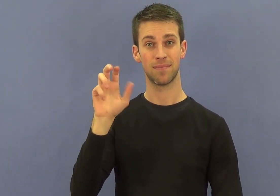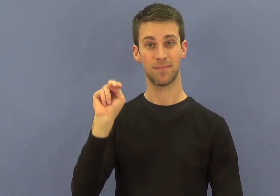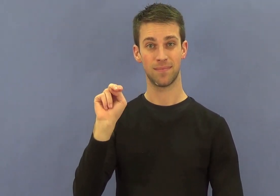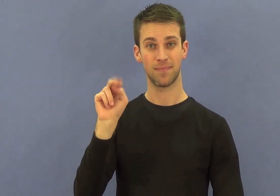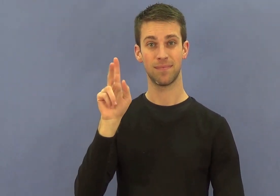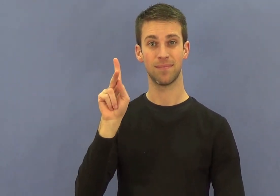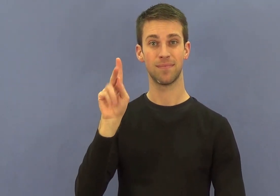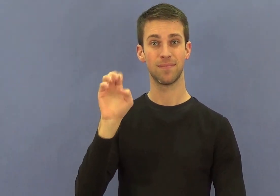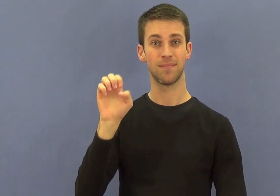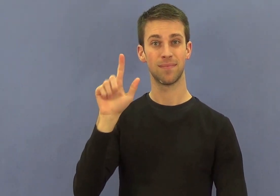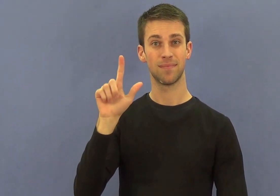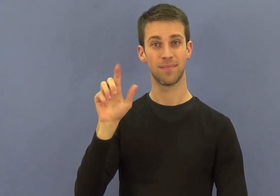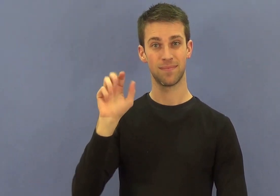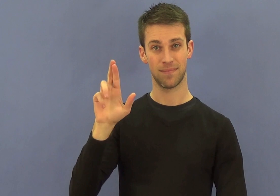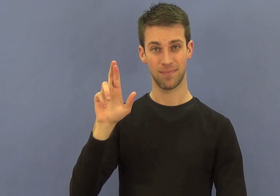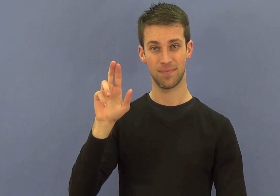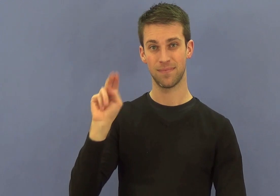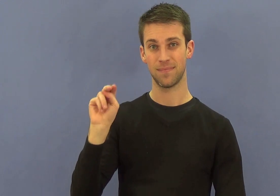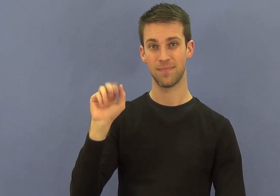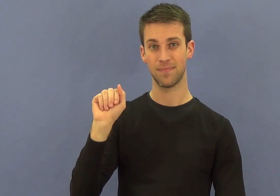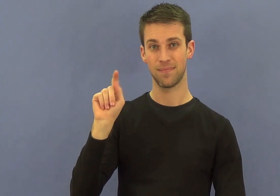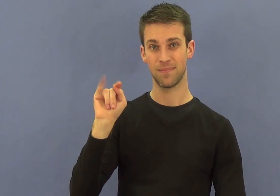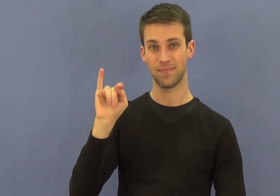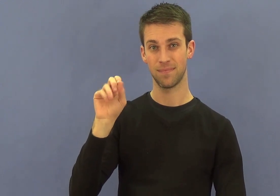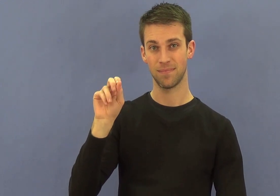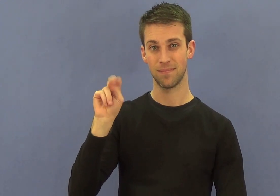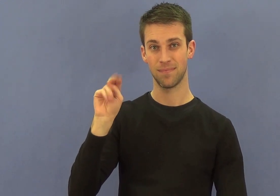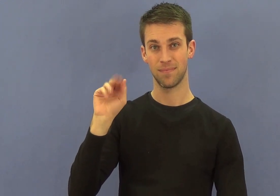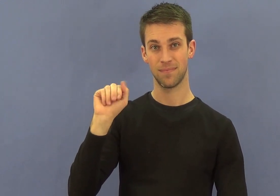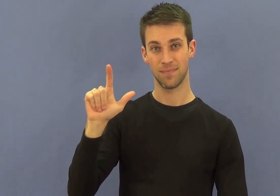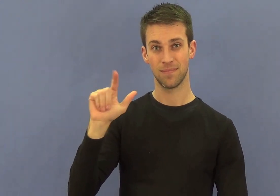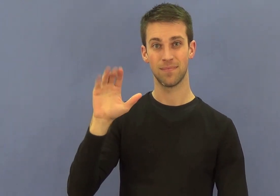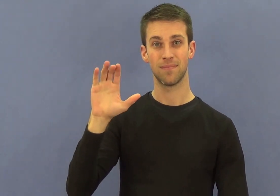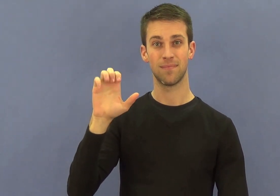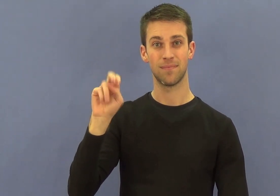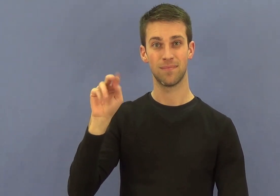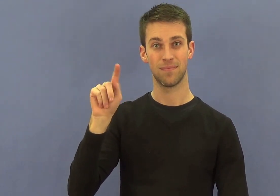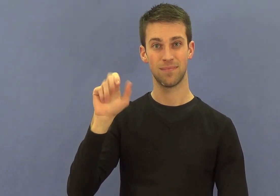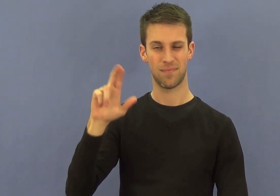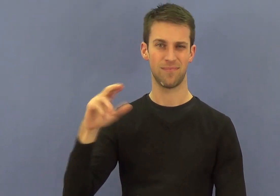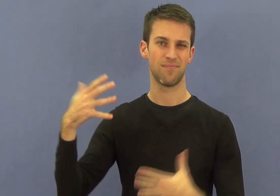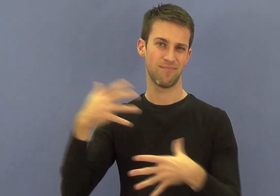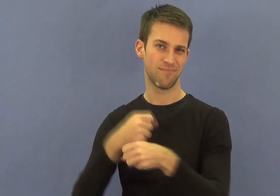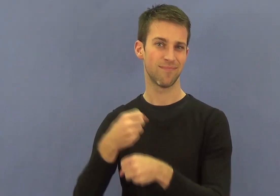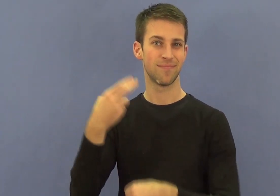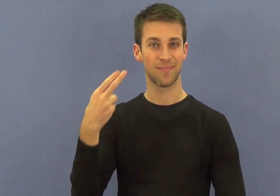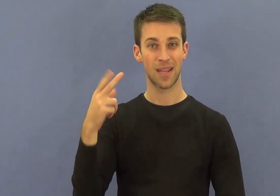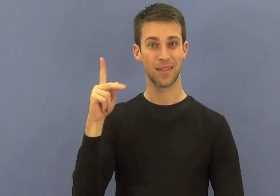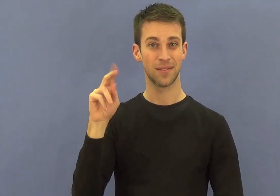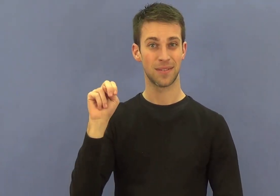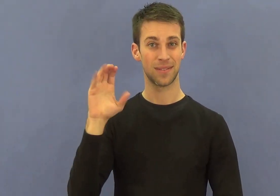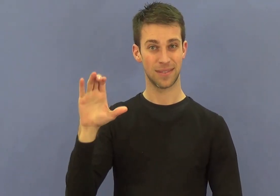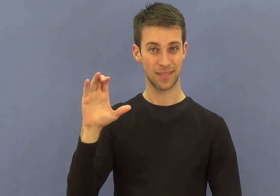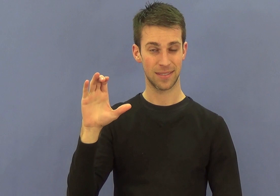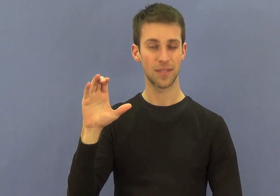the Trainers Technology Seminars. These videos were used to prepare both